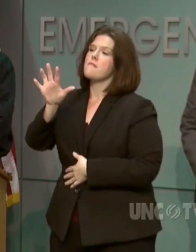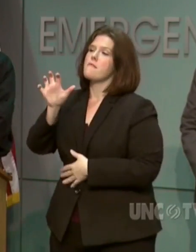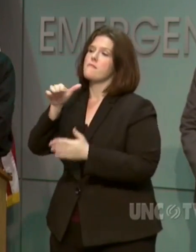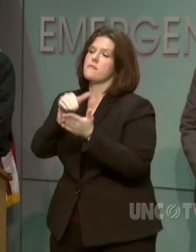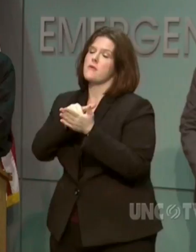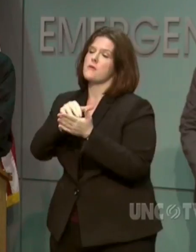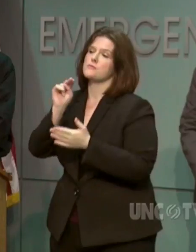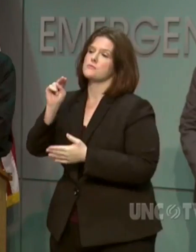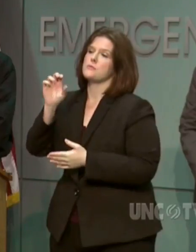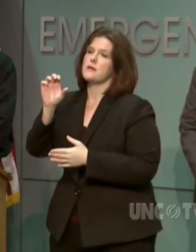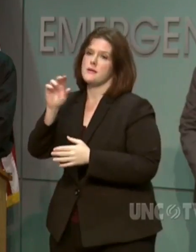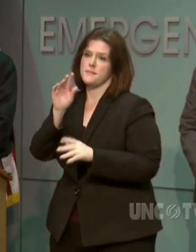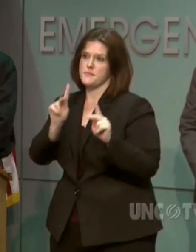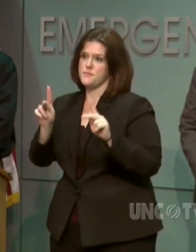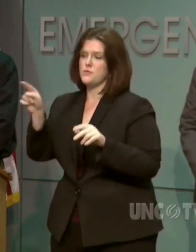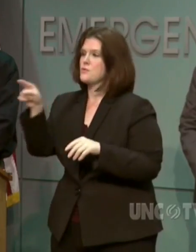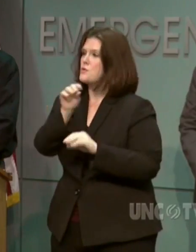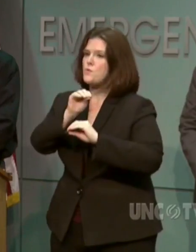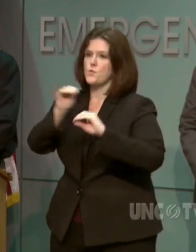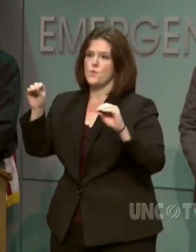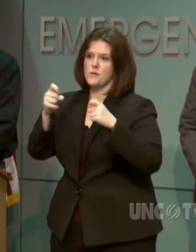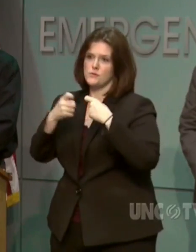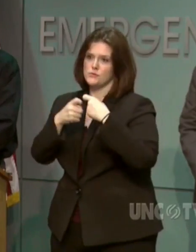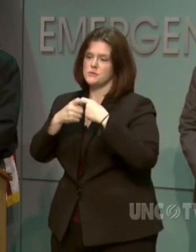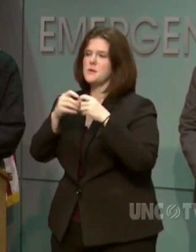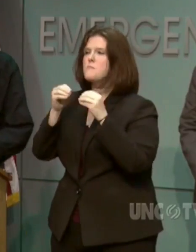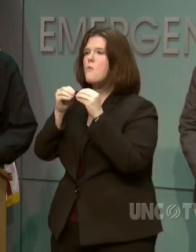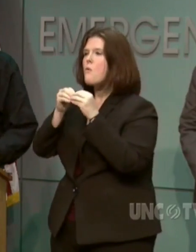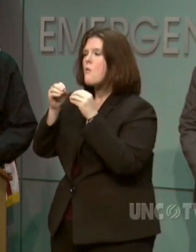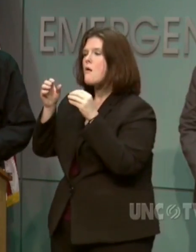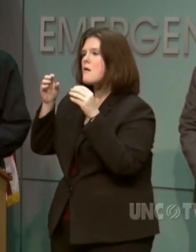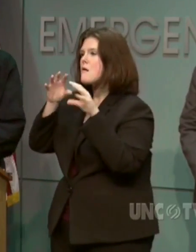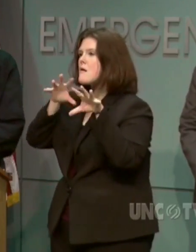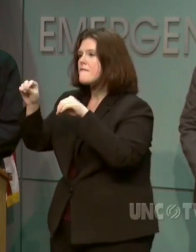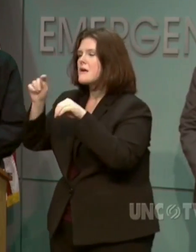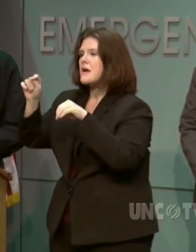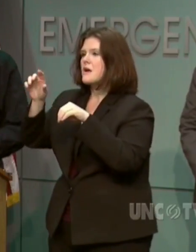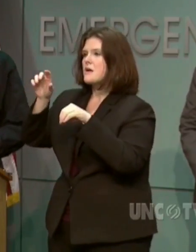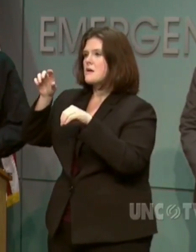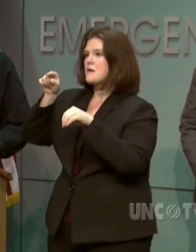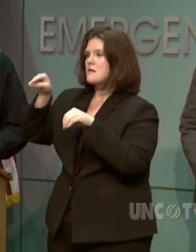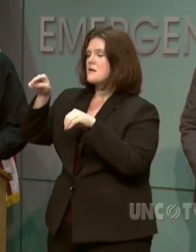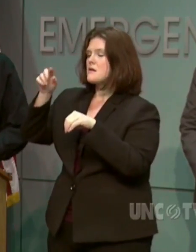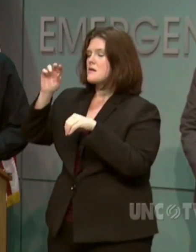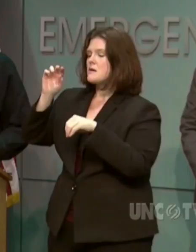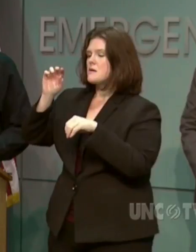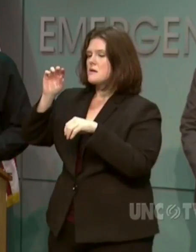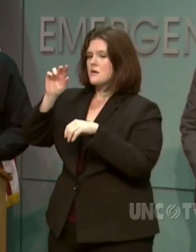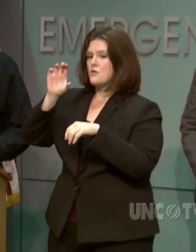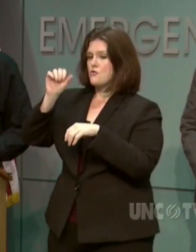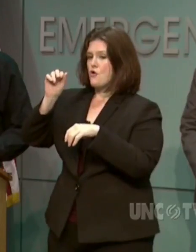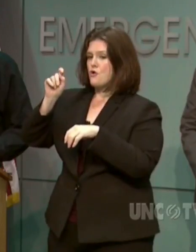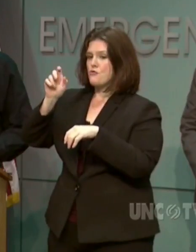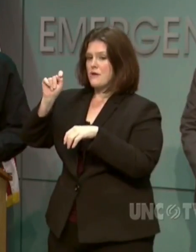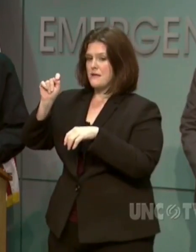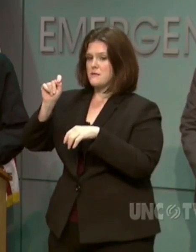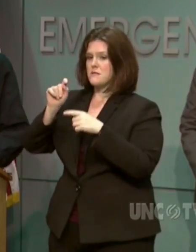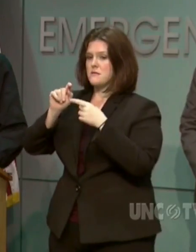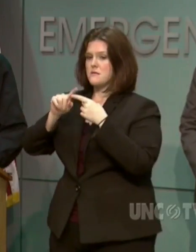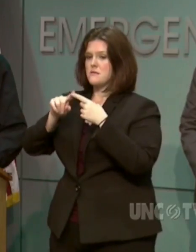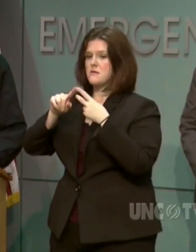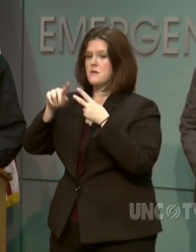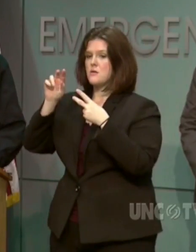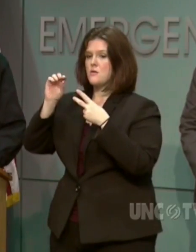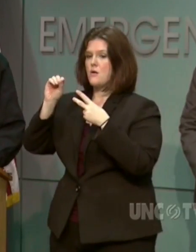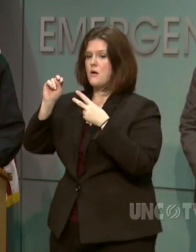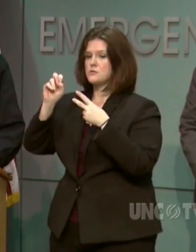power concentrated in Carteret, Onslow, Craven, Pender, New Hanover, and Brunswick counties. That number